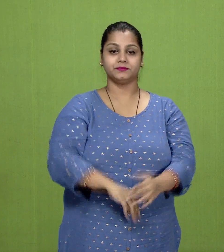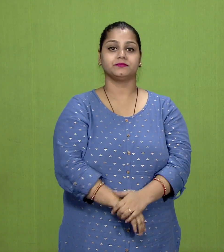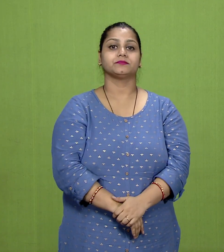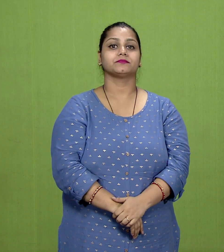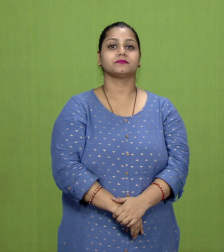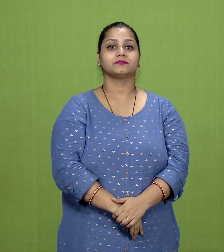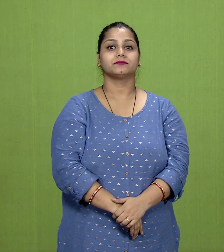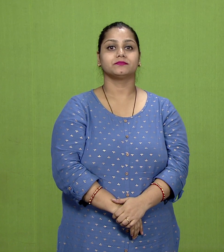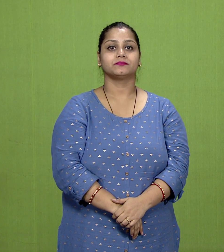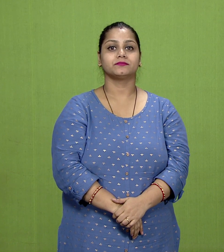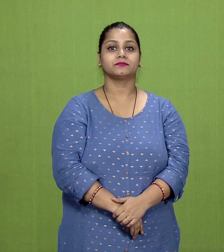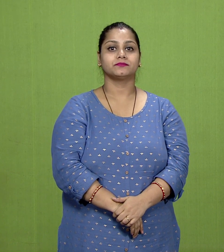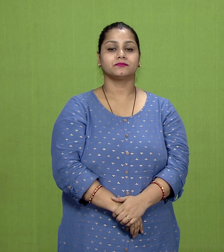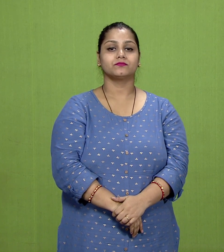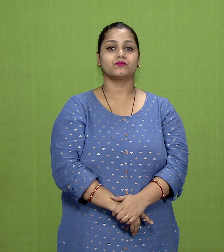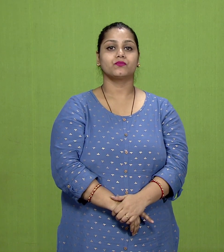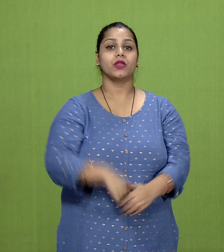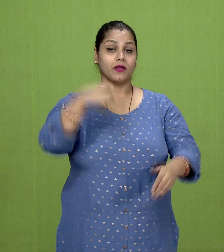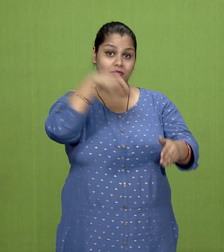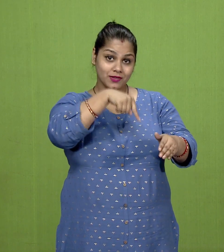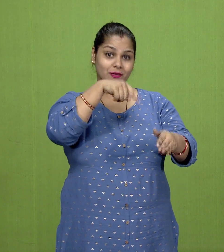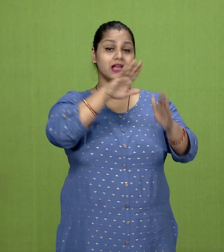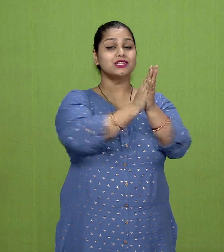which was the first Veda which to be composed